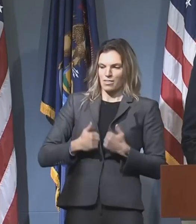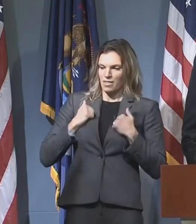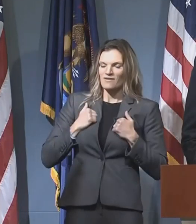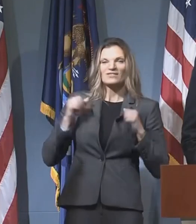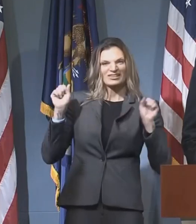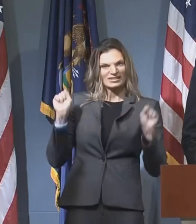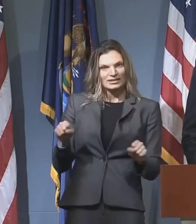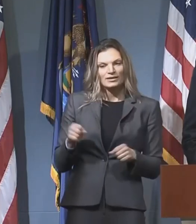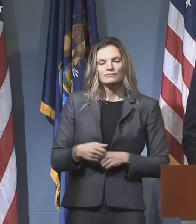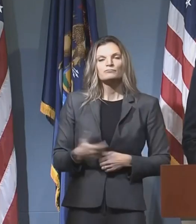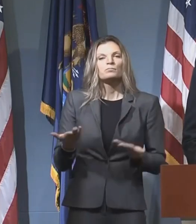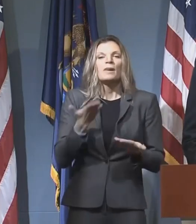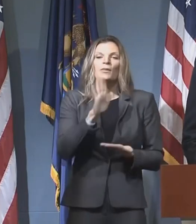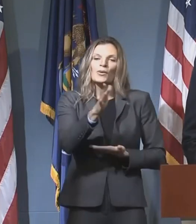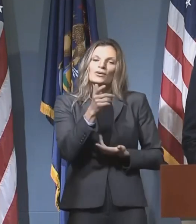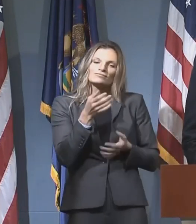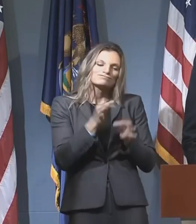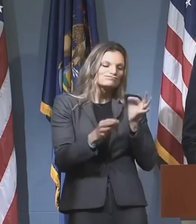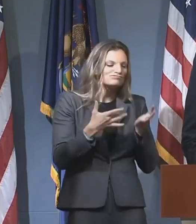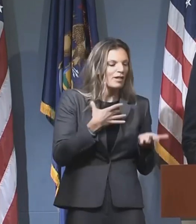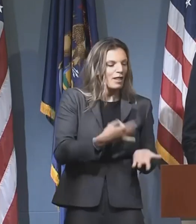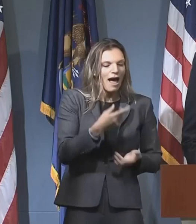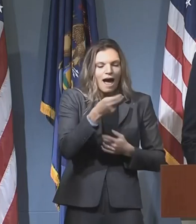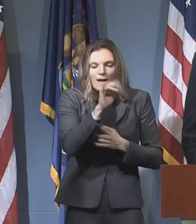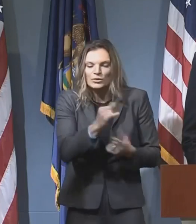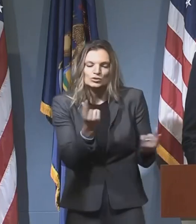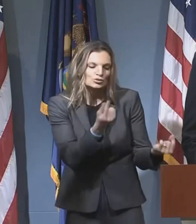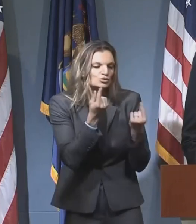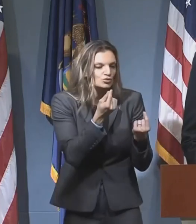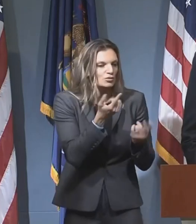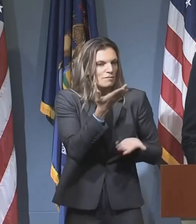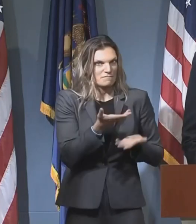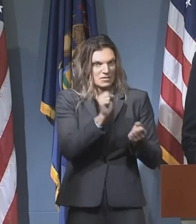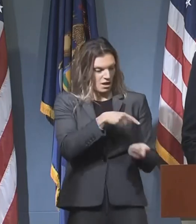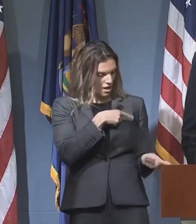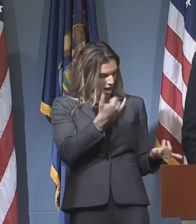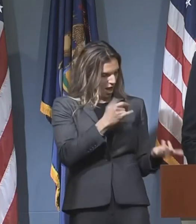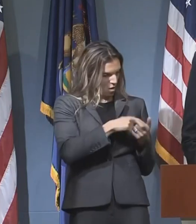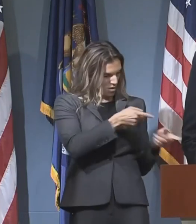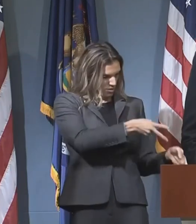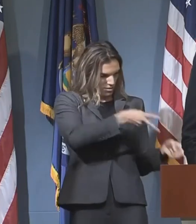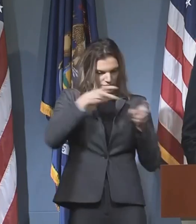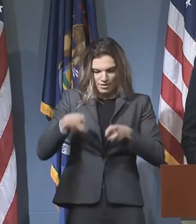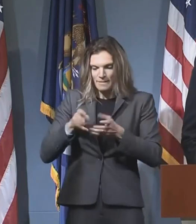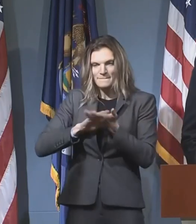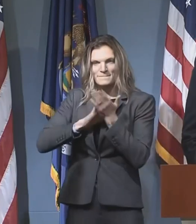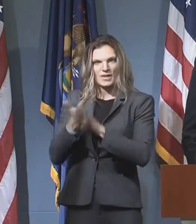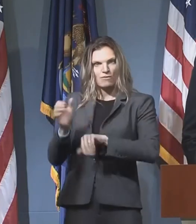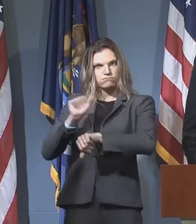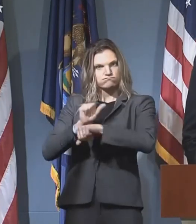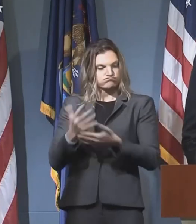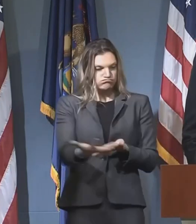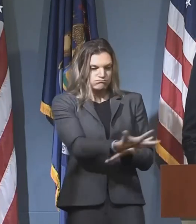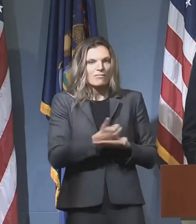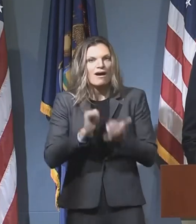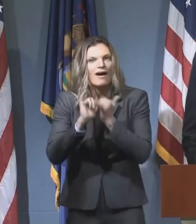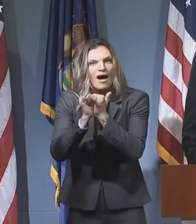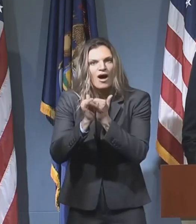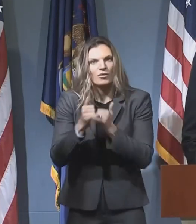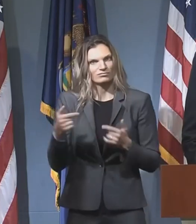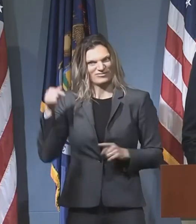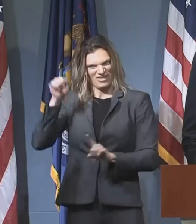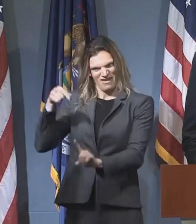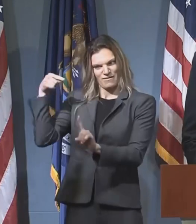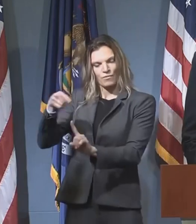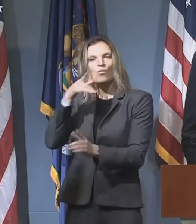simple interests into a lifelong career and familial prosperity. But more than that, education has the